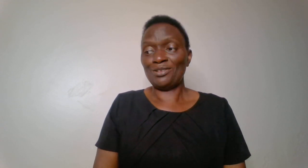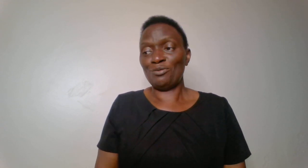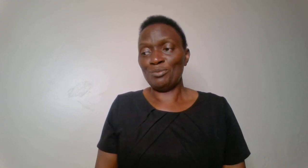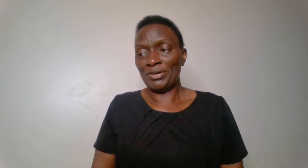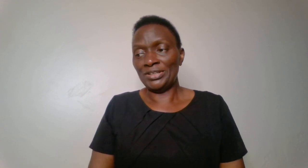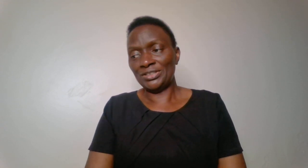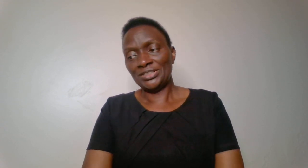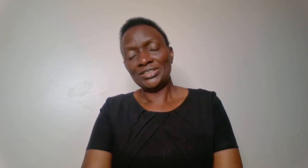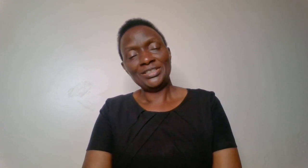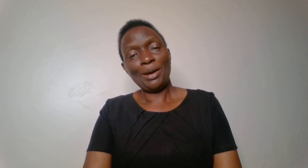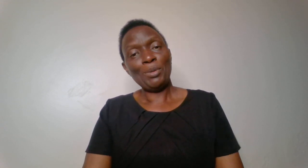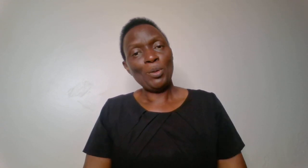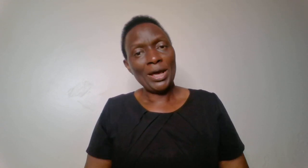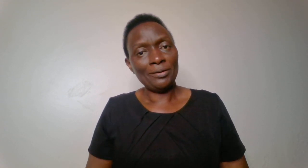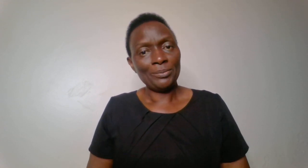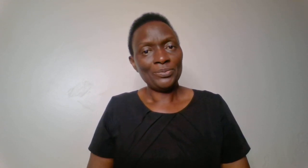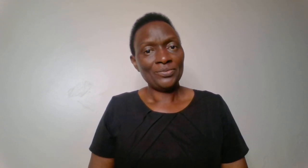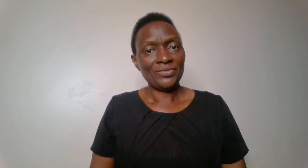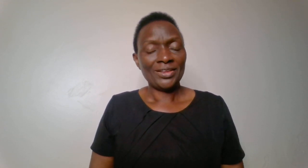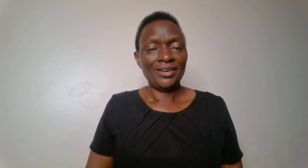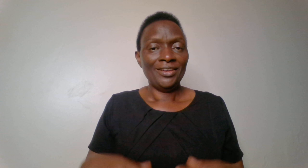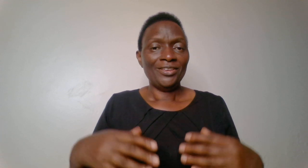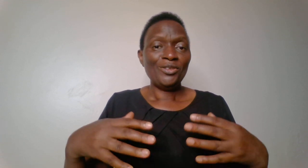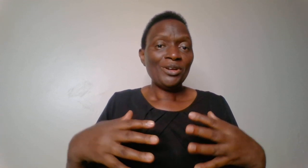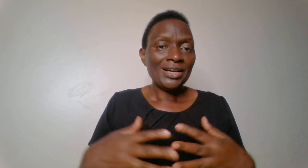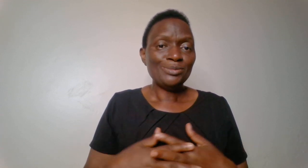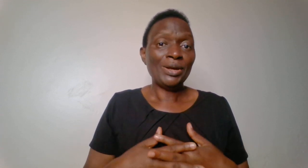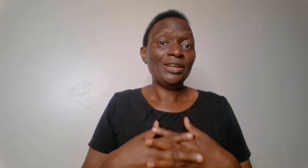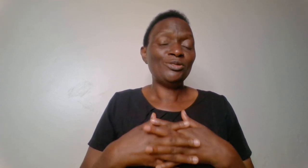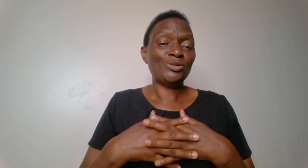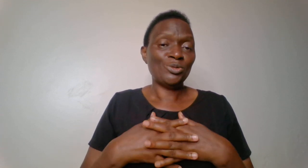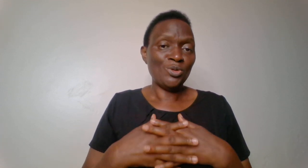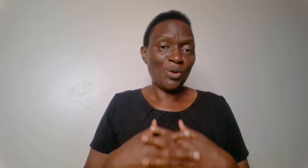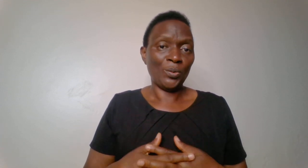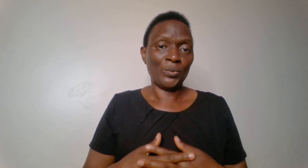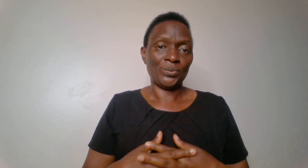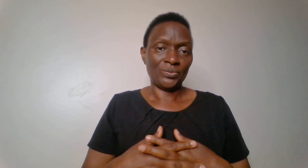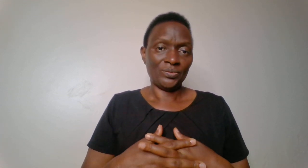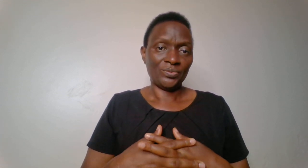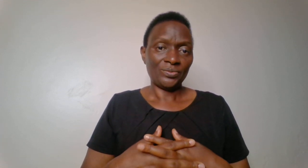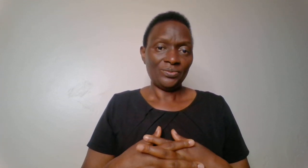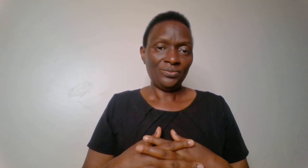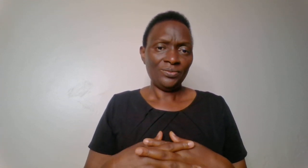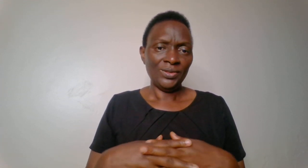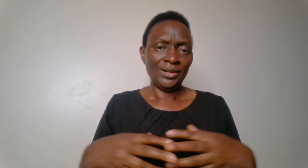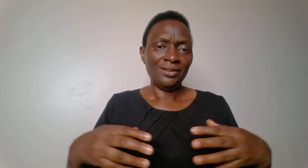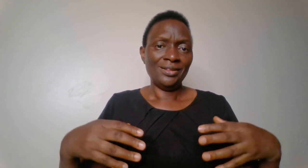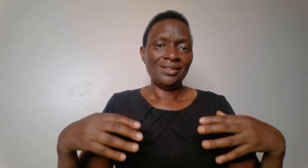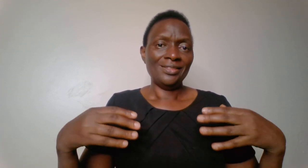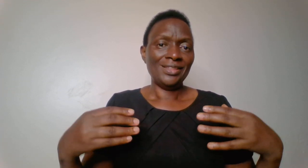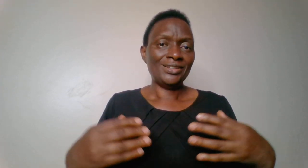of marriage. Number one, your husband needs to know that